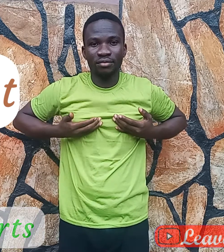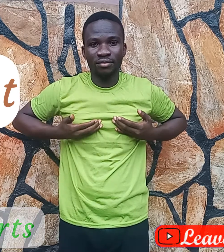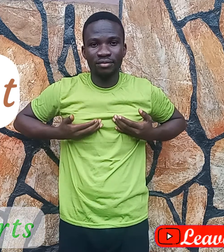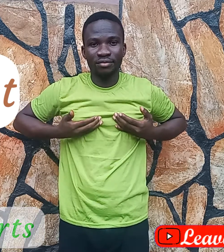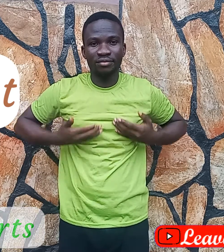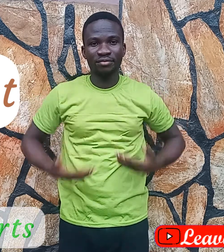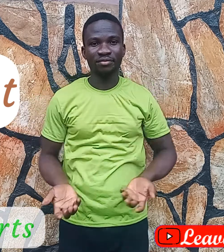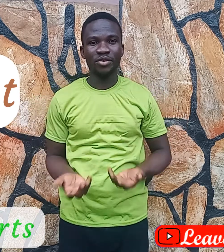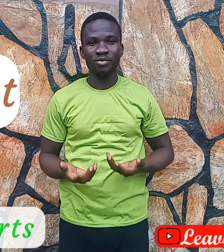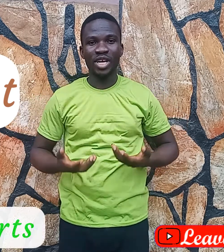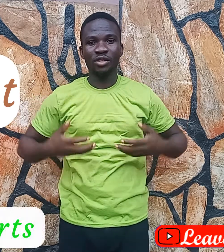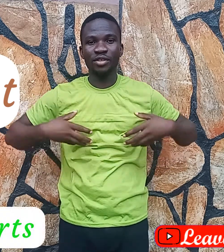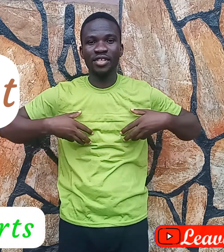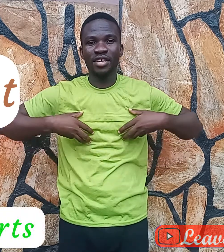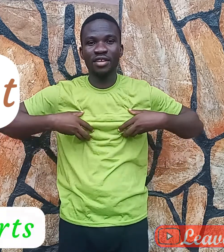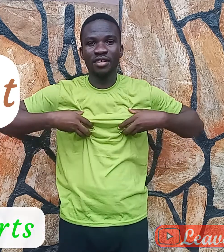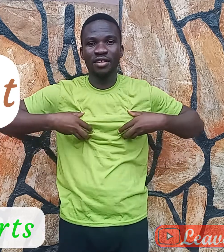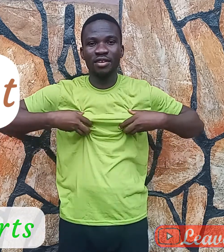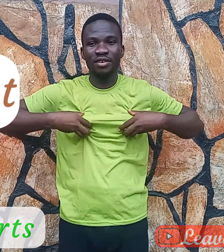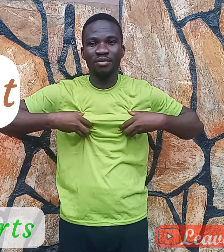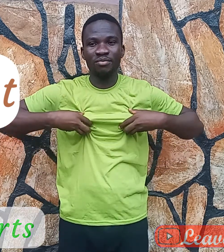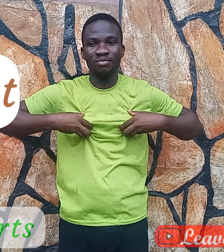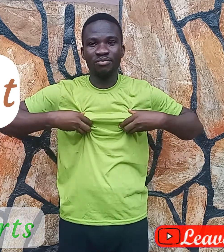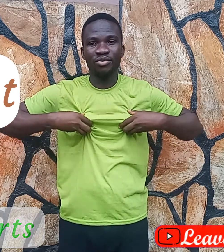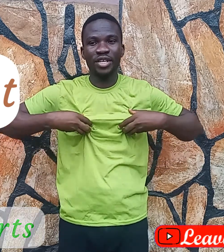Can also see? Dressed.